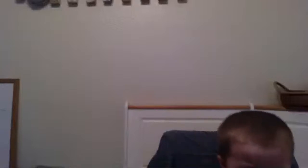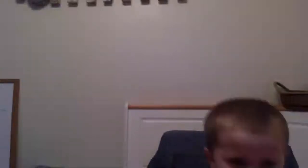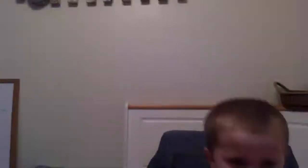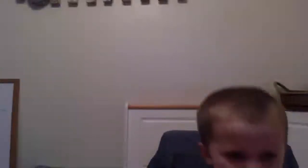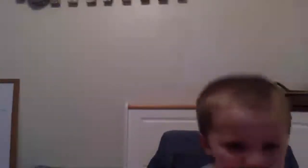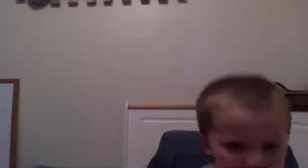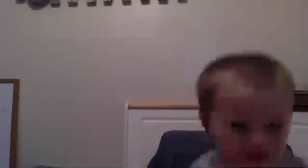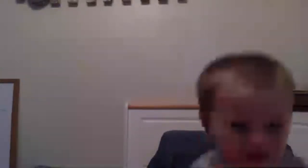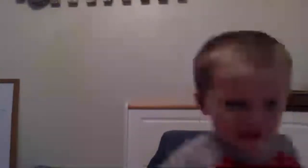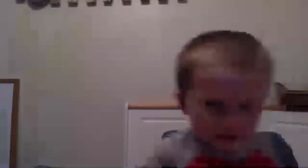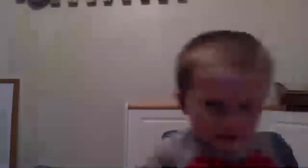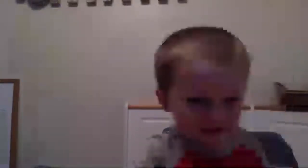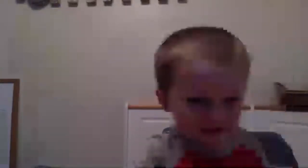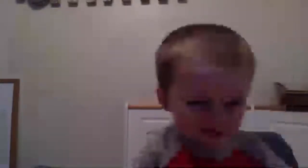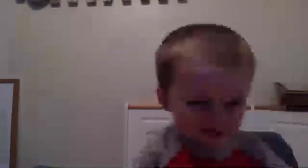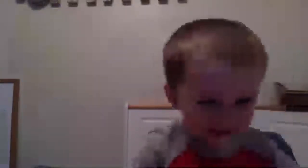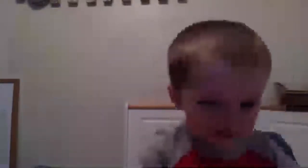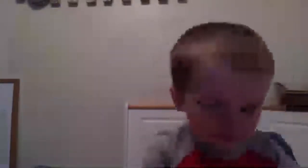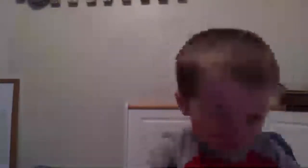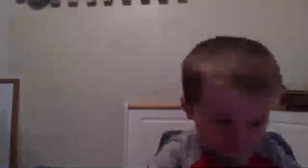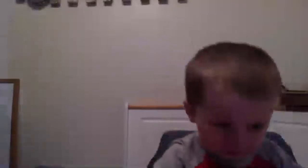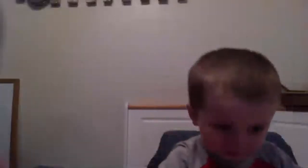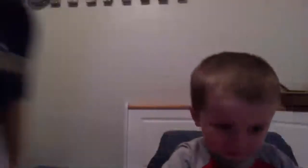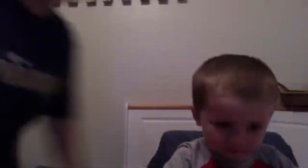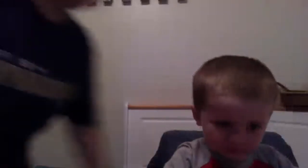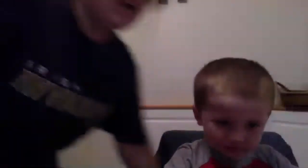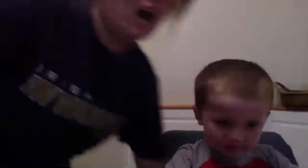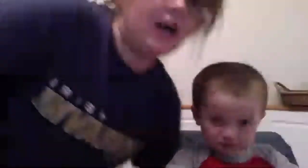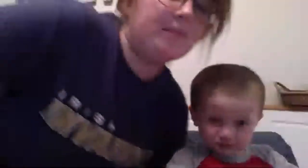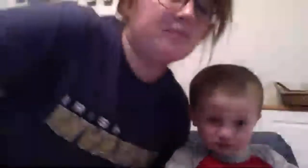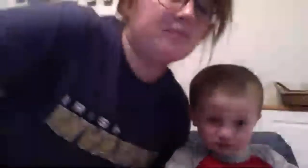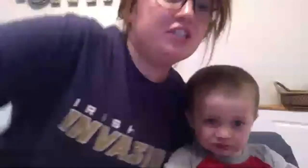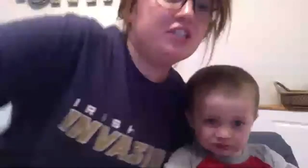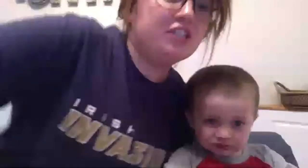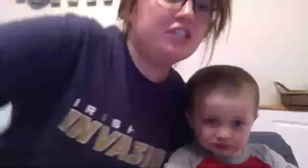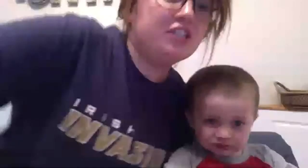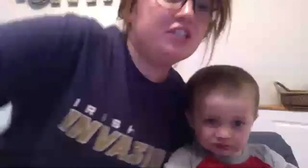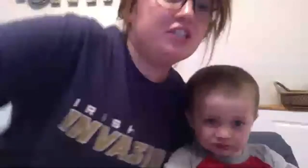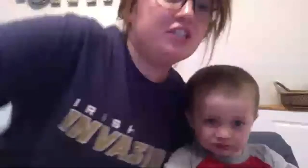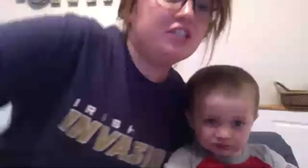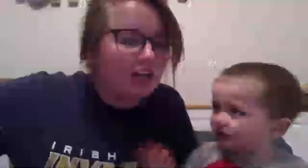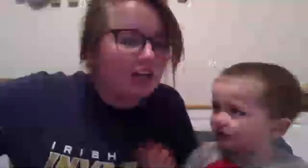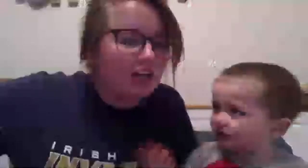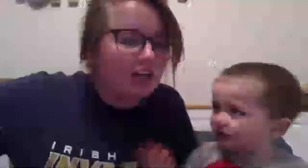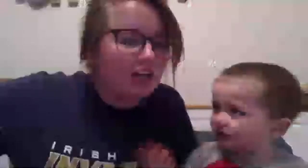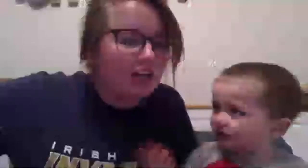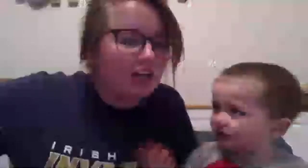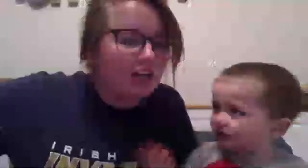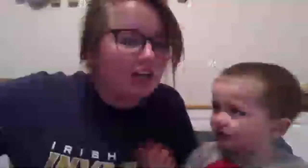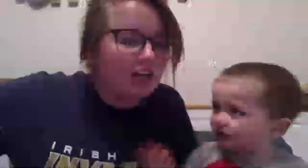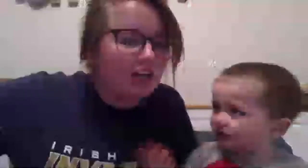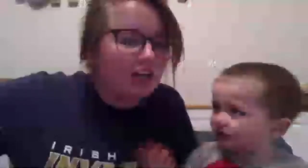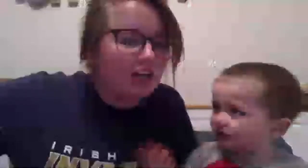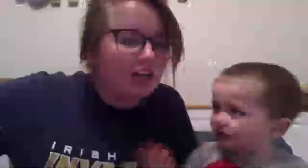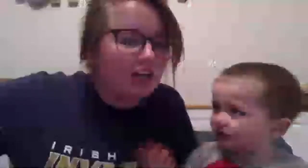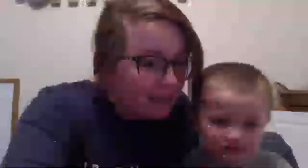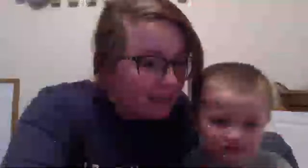no crying they can see you no crying okay so look rachel says hi